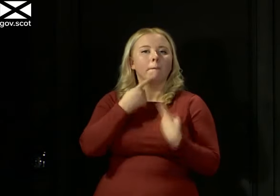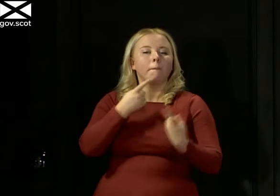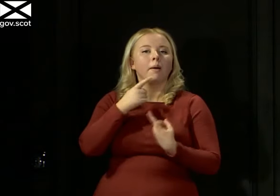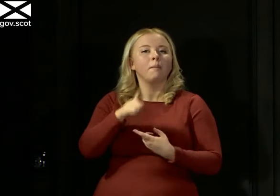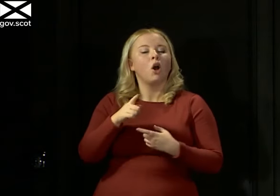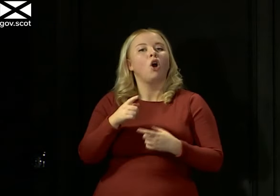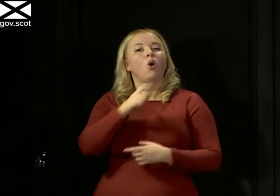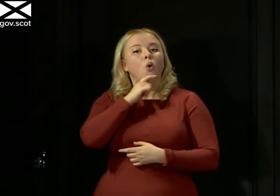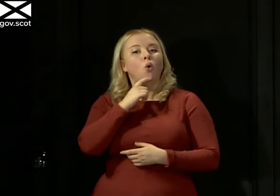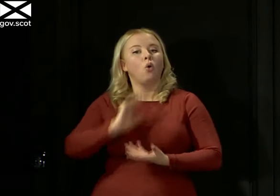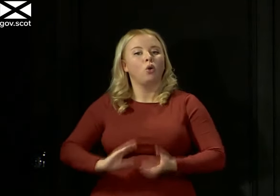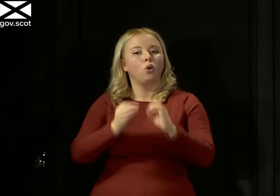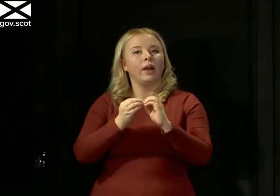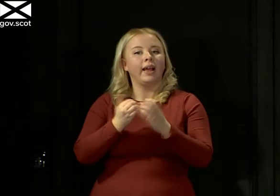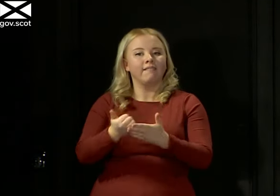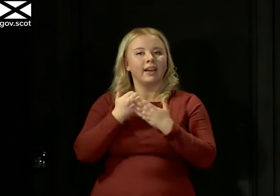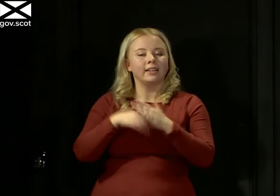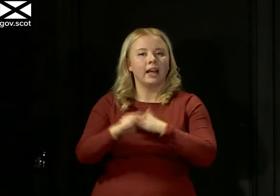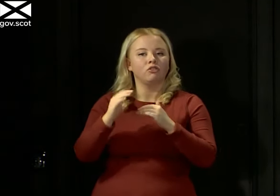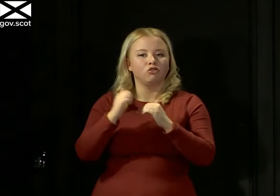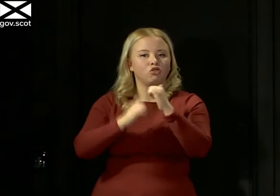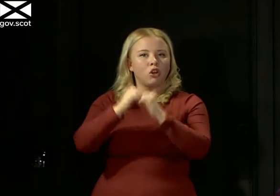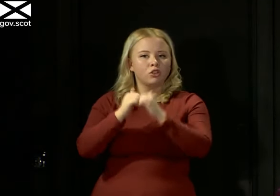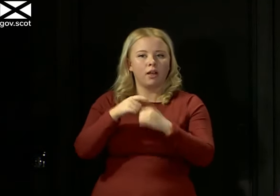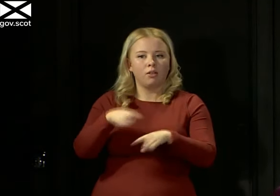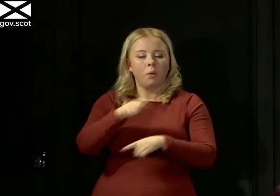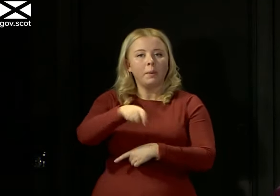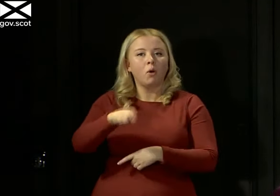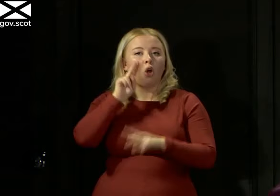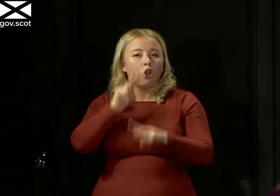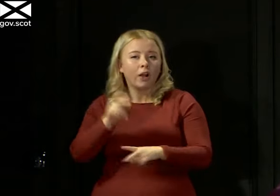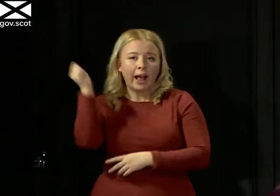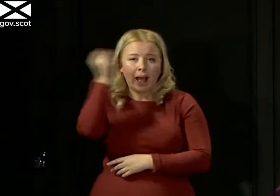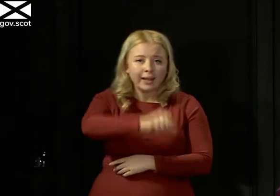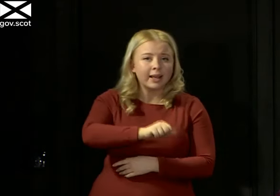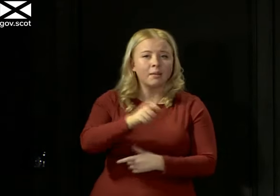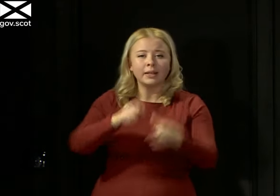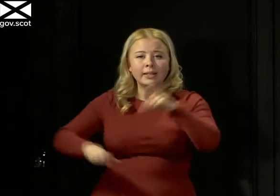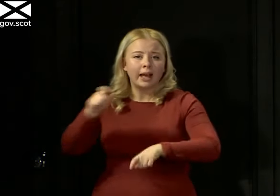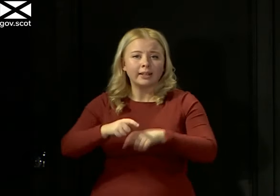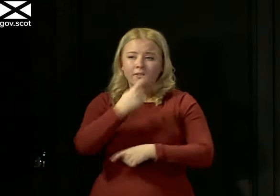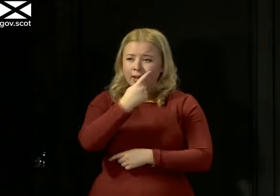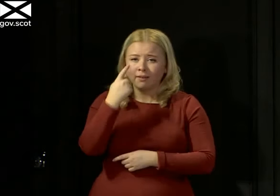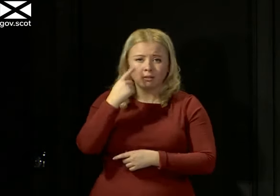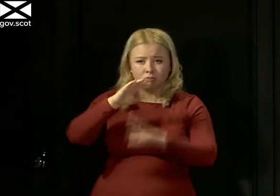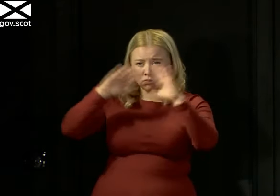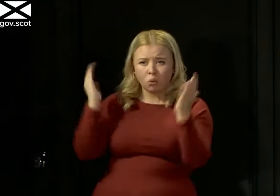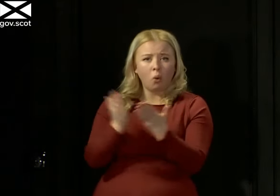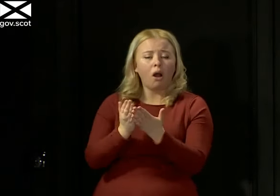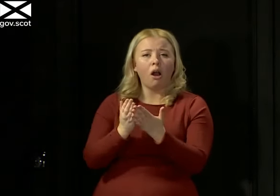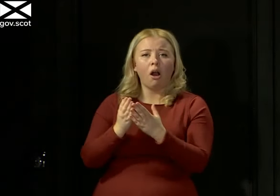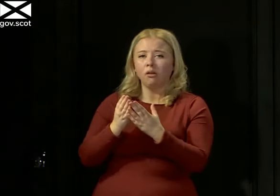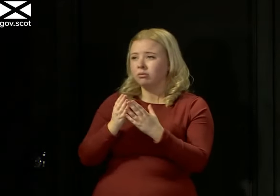who formulate that advice within these structures, they look at academic and scientific evidence from the world over and